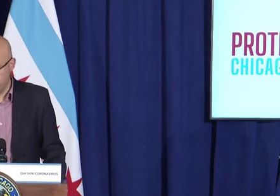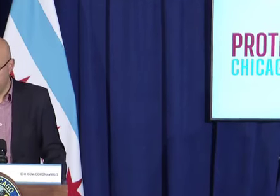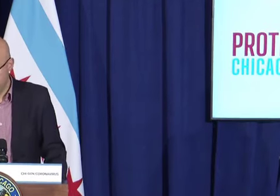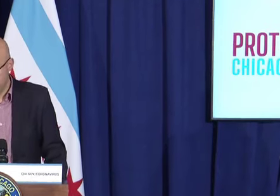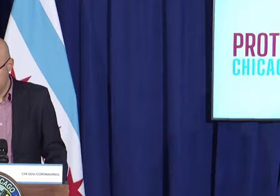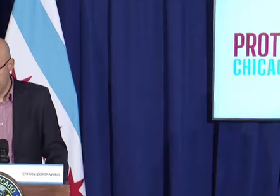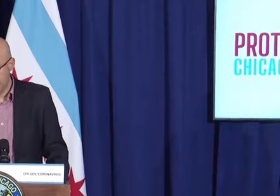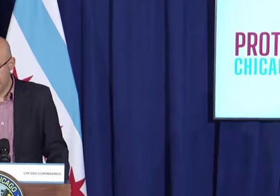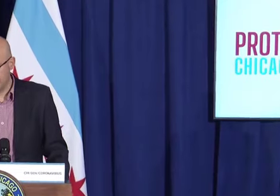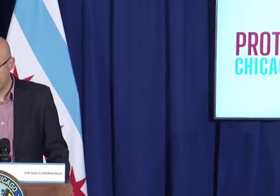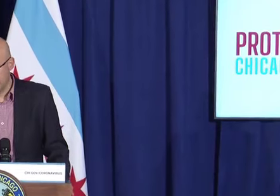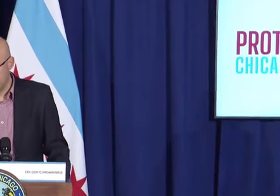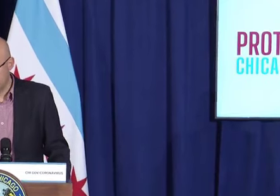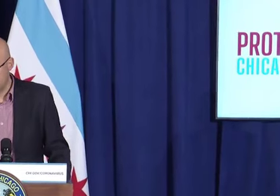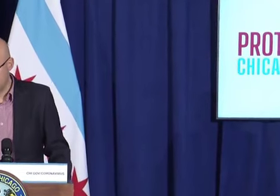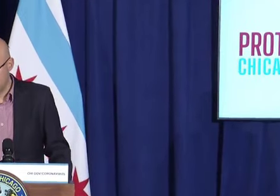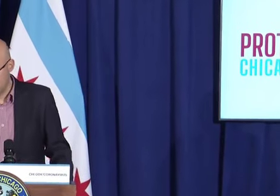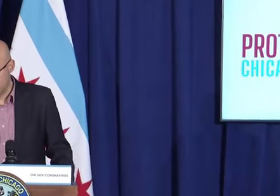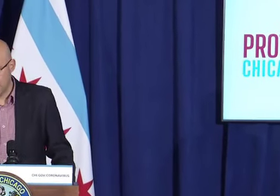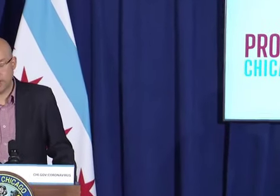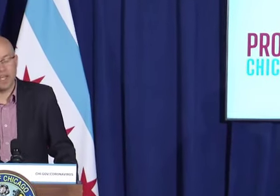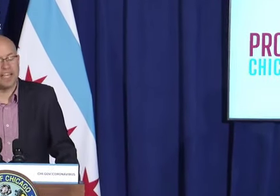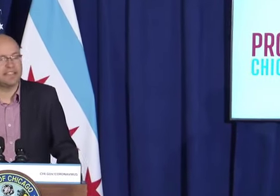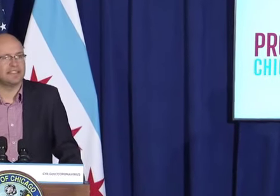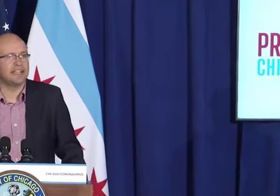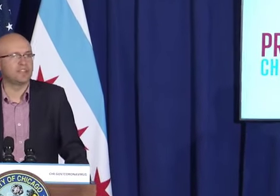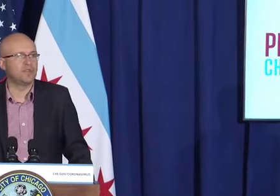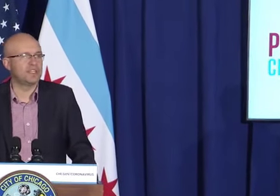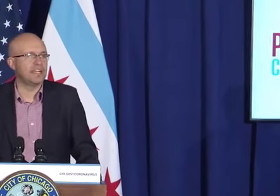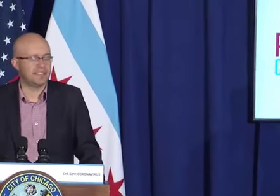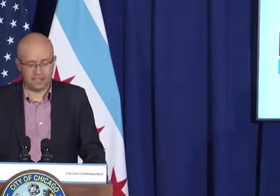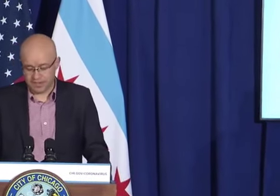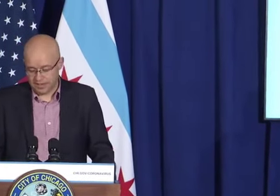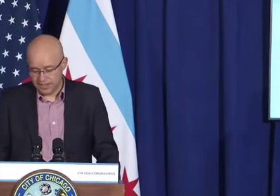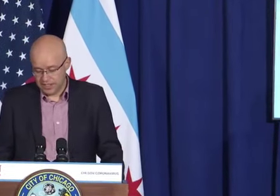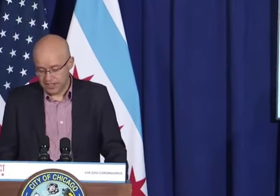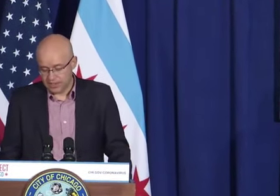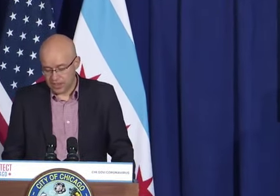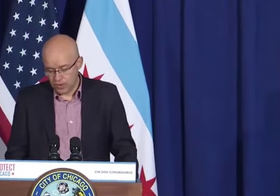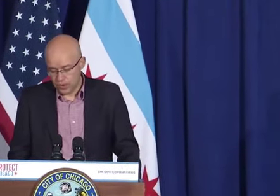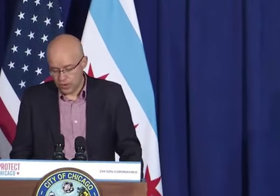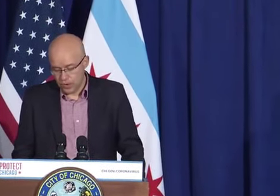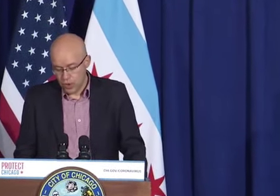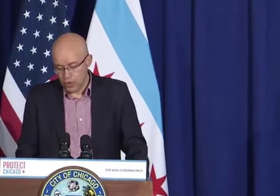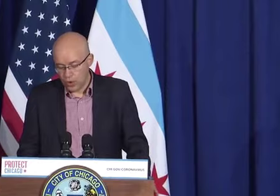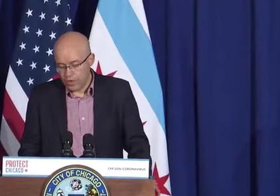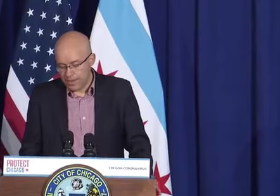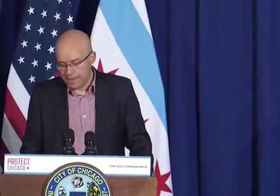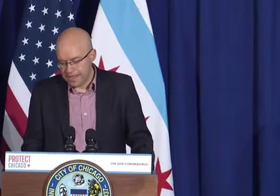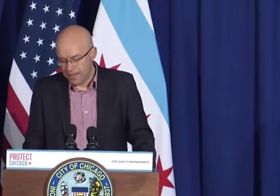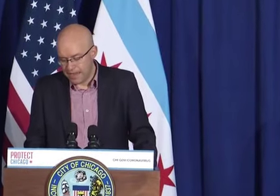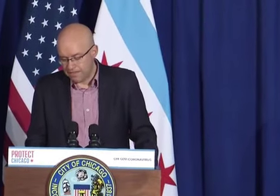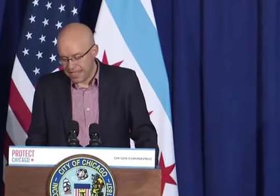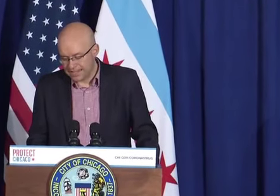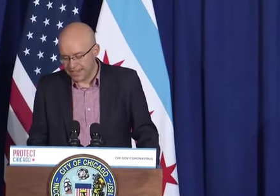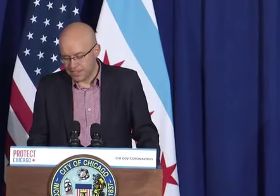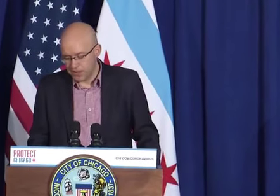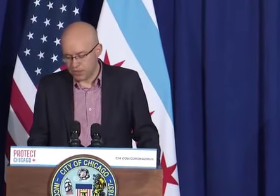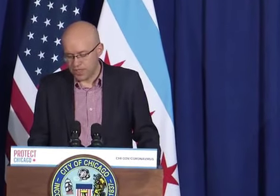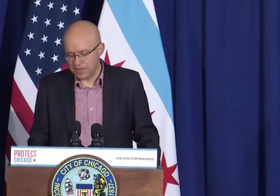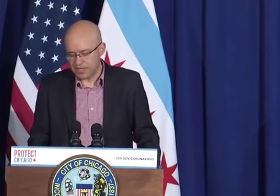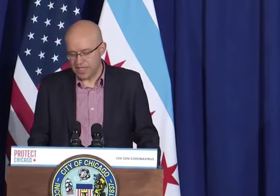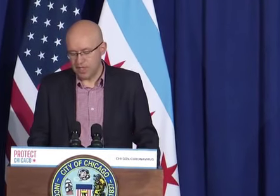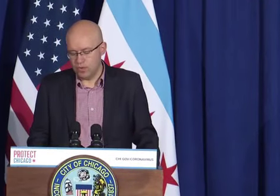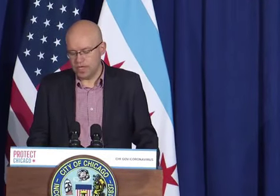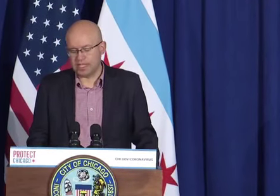First, that they the traditional acts of grace. Second, there be more than 10